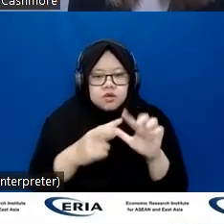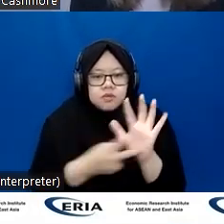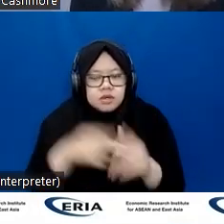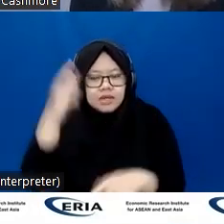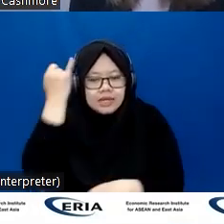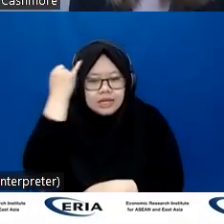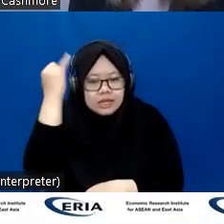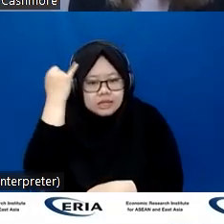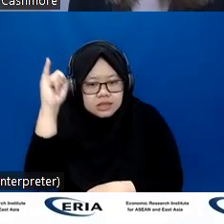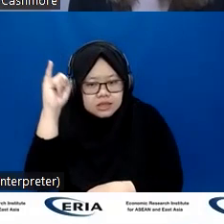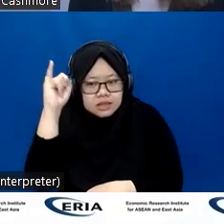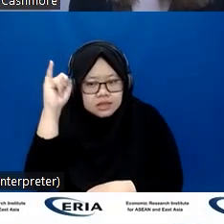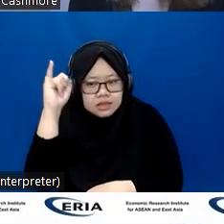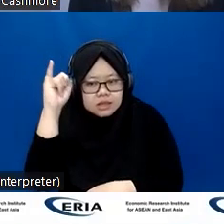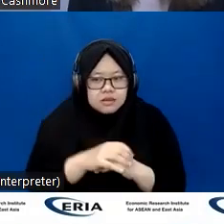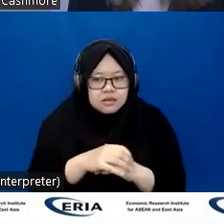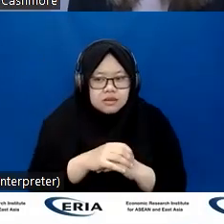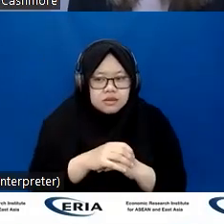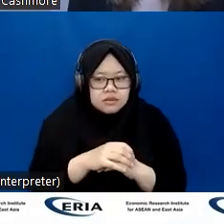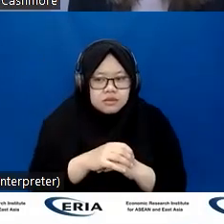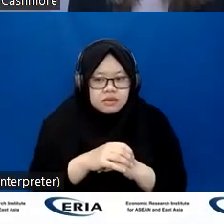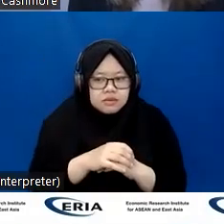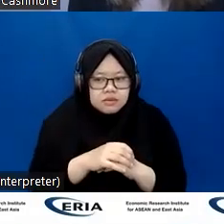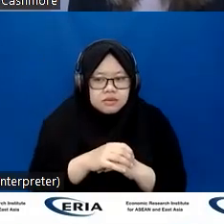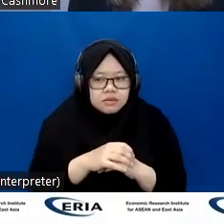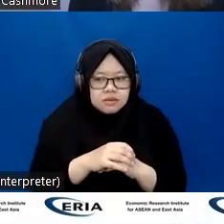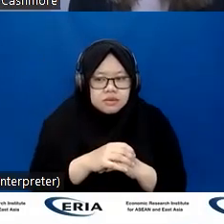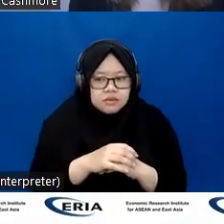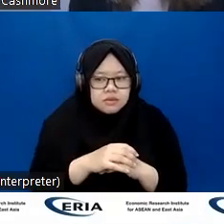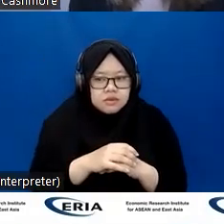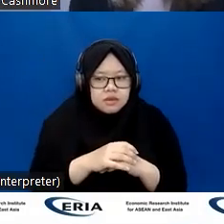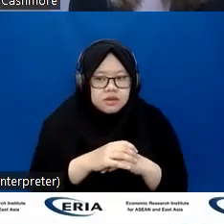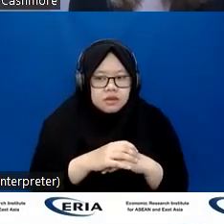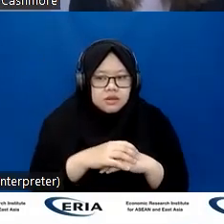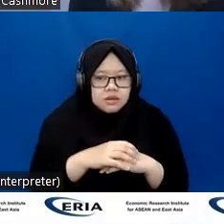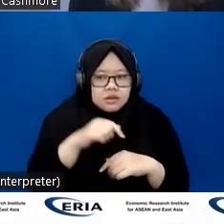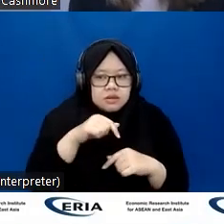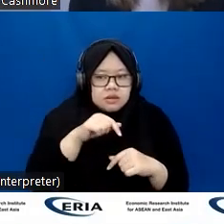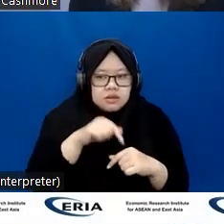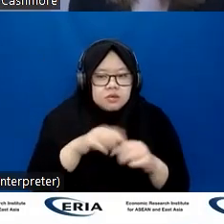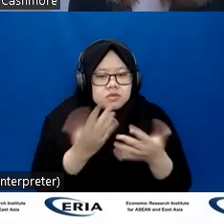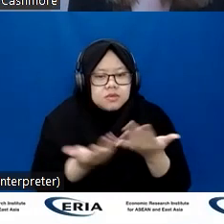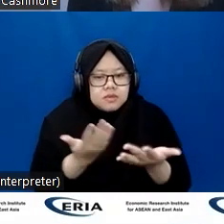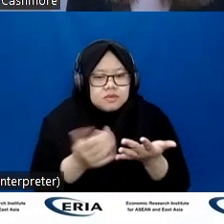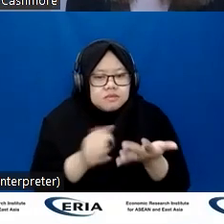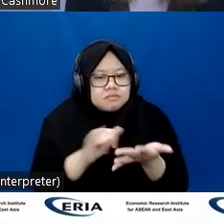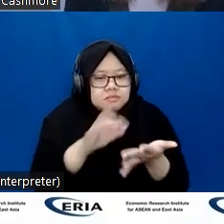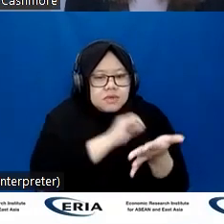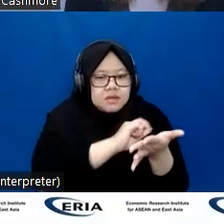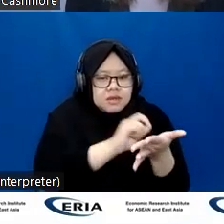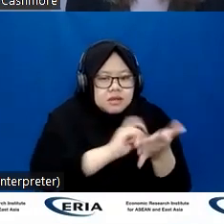are basically, for those that don't know, a single self-contained task that you submit an answer to and you're rewarded for.